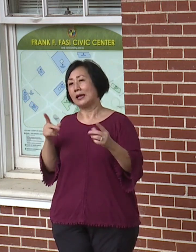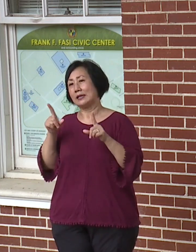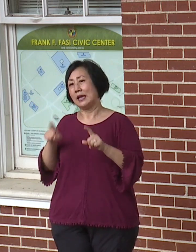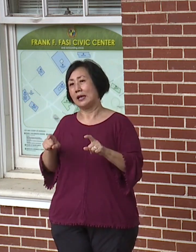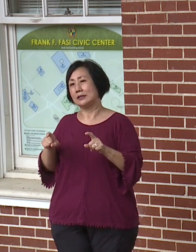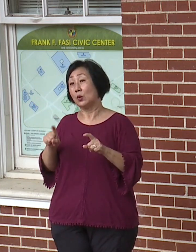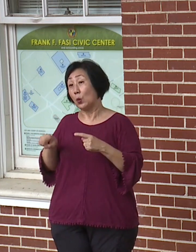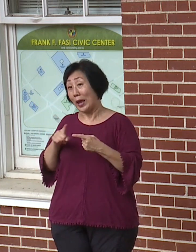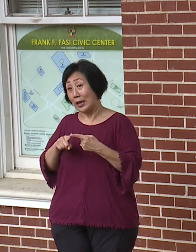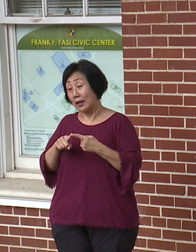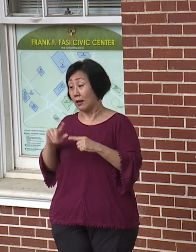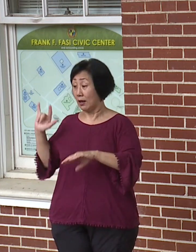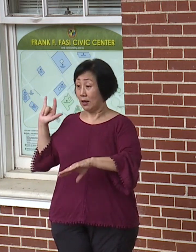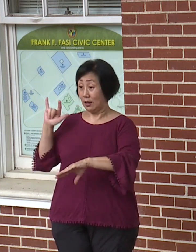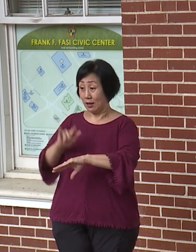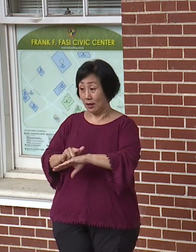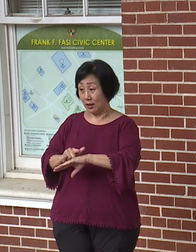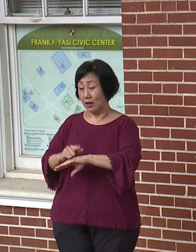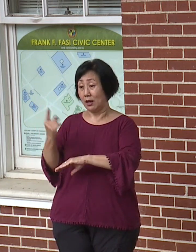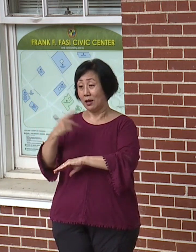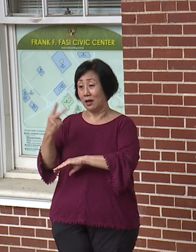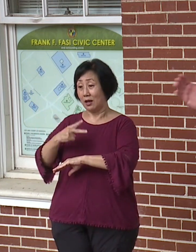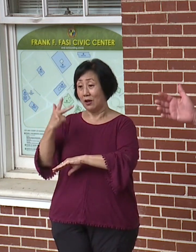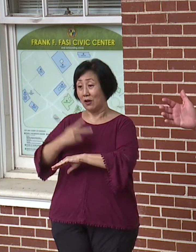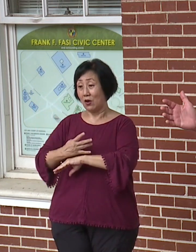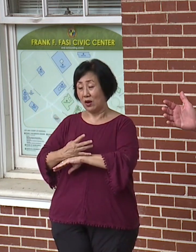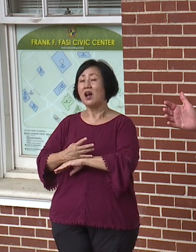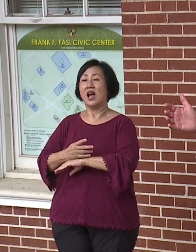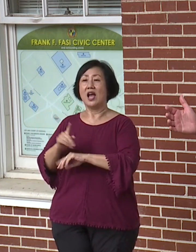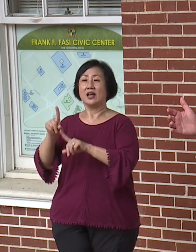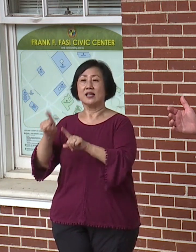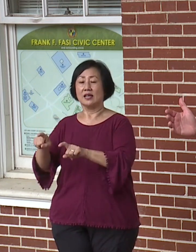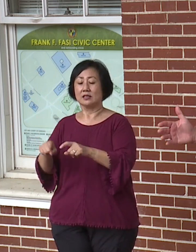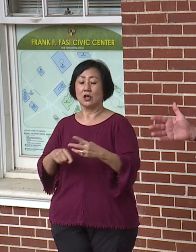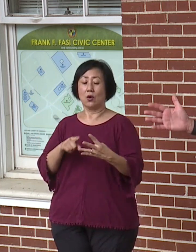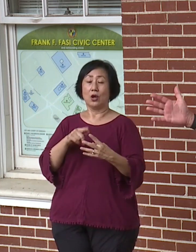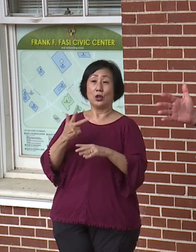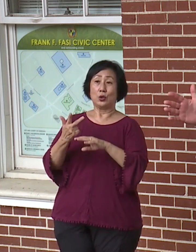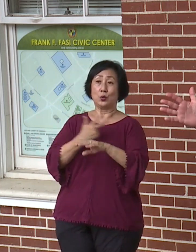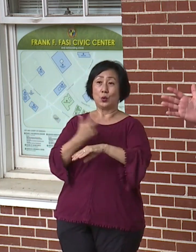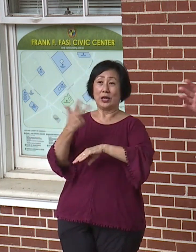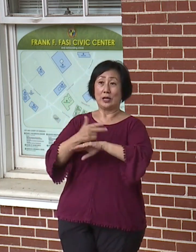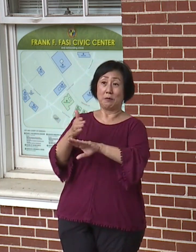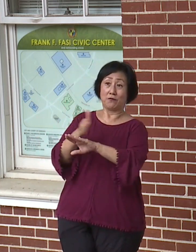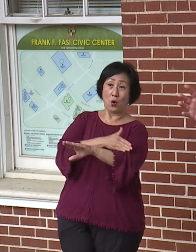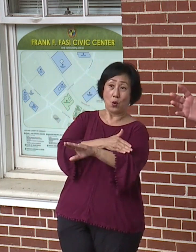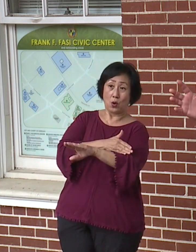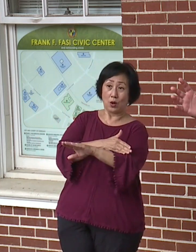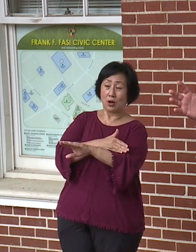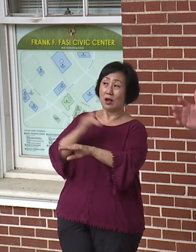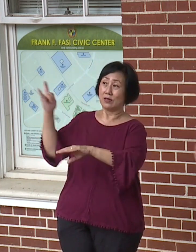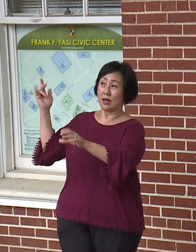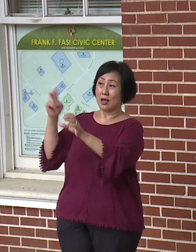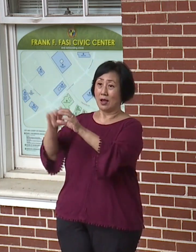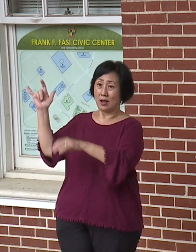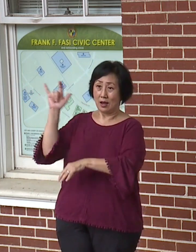four days after arrival. So three days before they left, four days after, seven days. That's like the magic